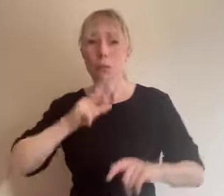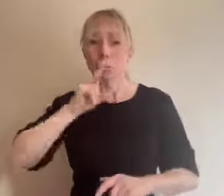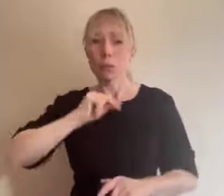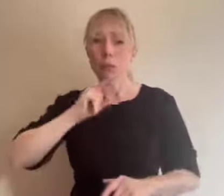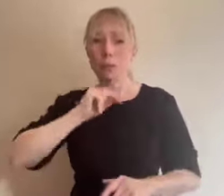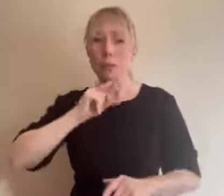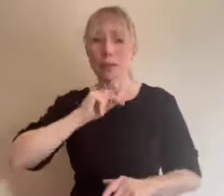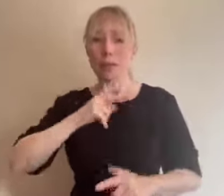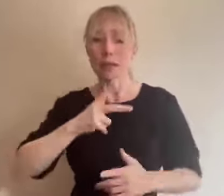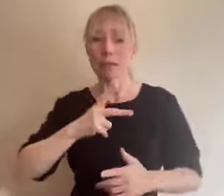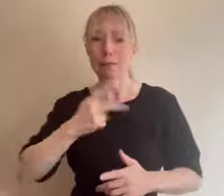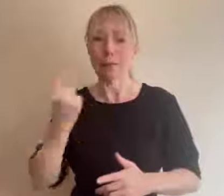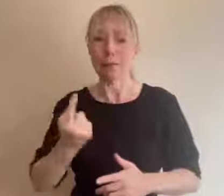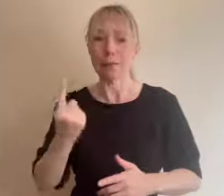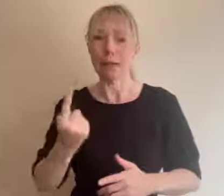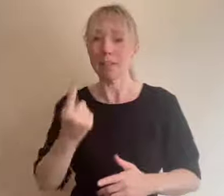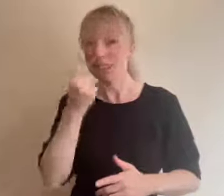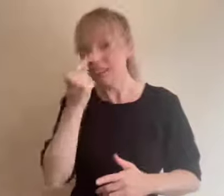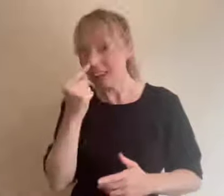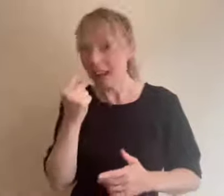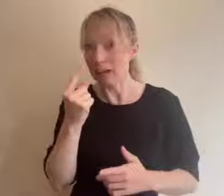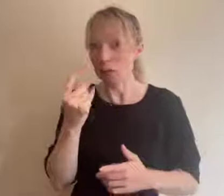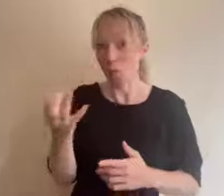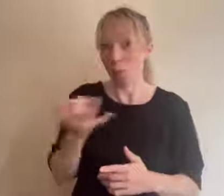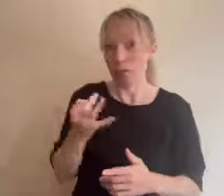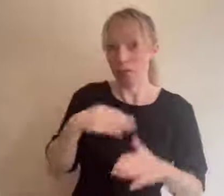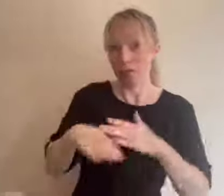chat what provisions you do or don't have for